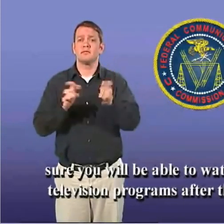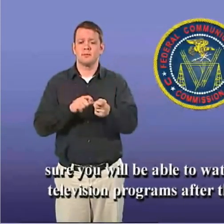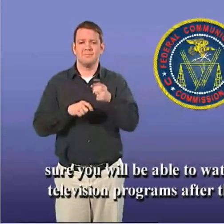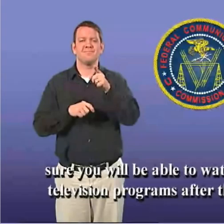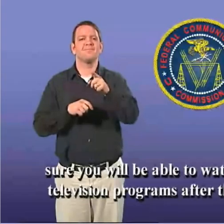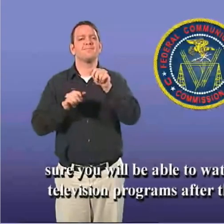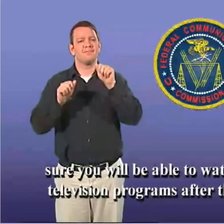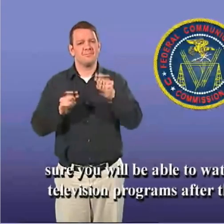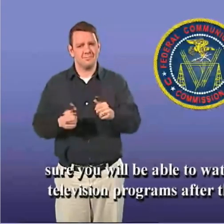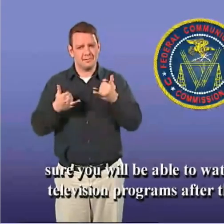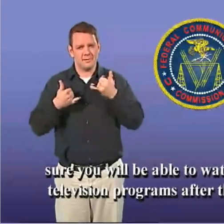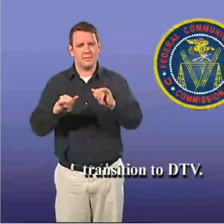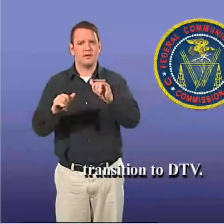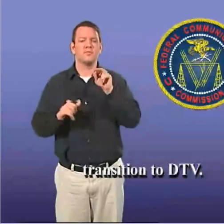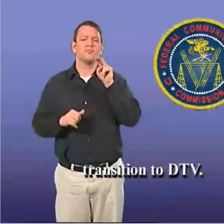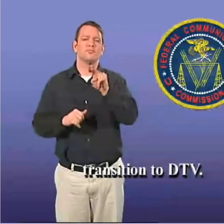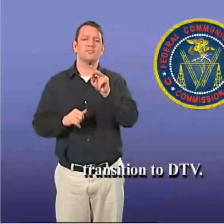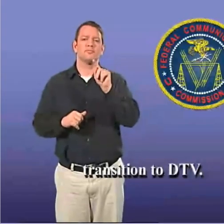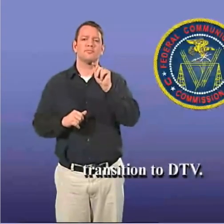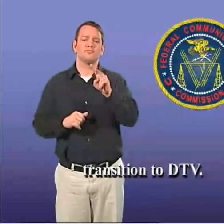after the transition to DTV.